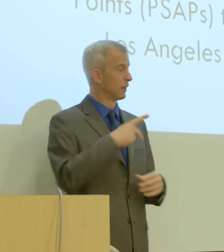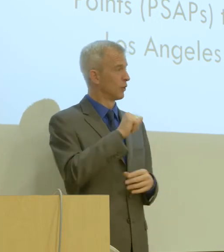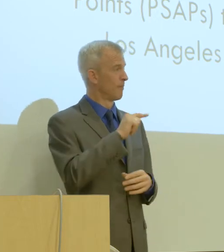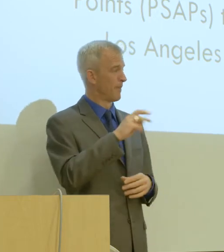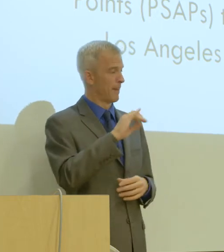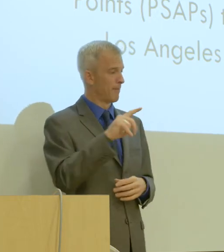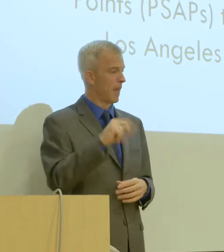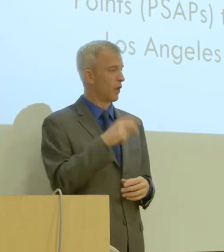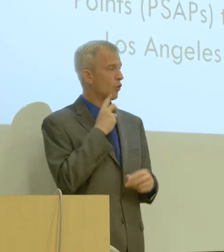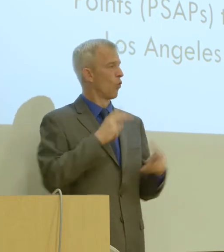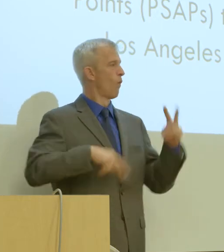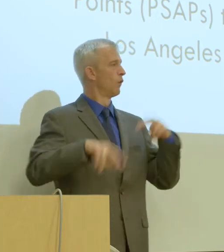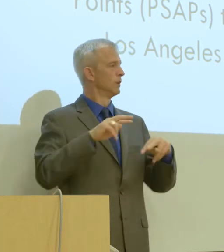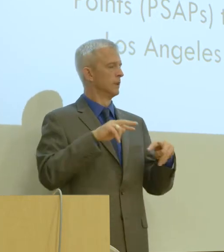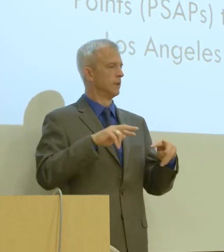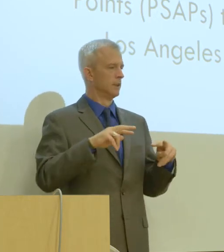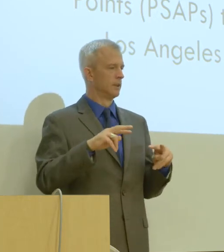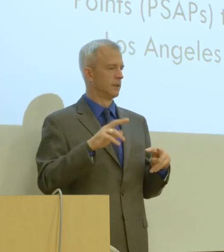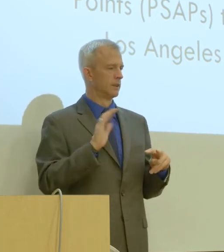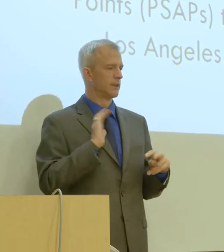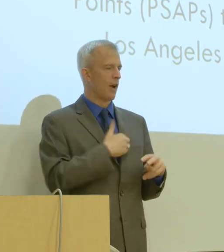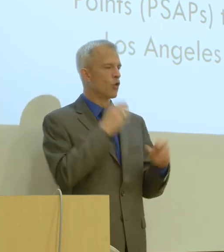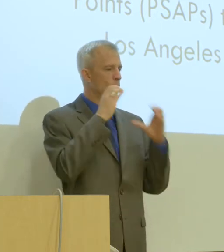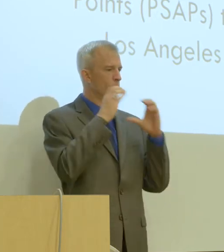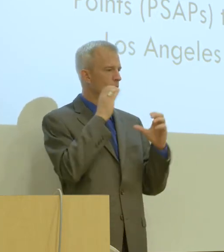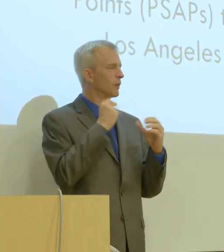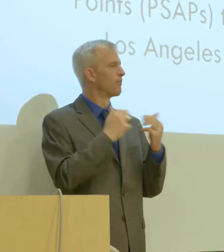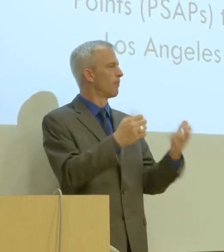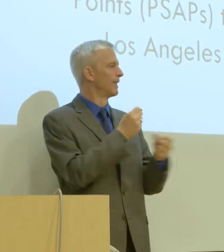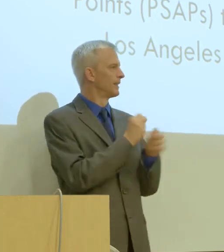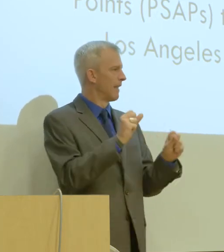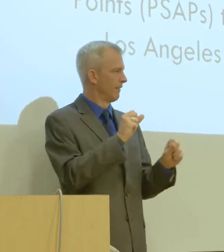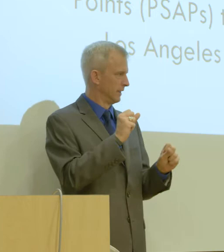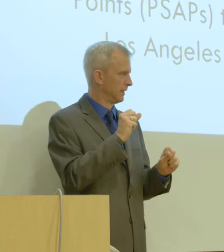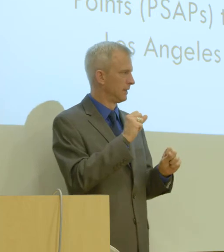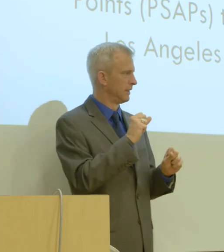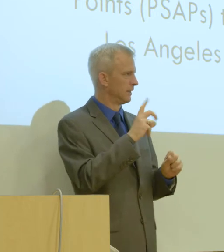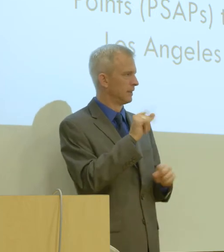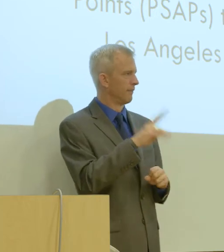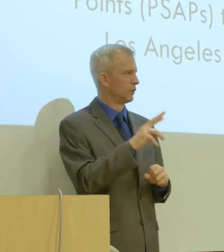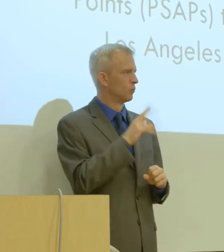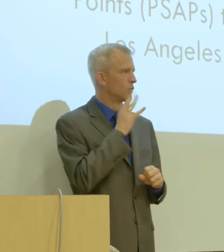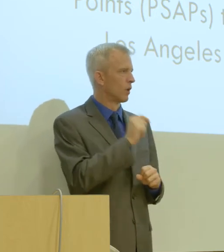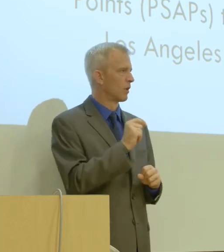our Public Safety Communications Division, is going to come up and talk about the strategies of text to 911.